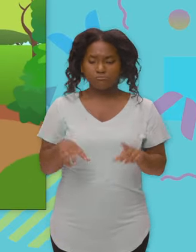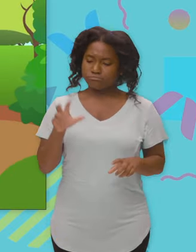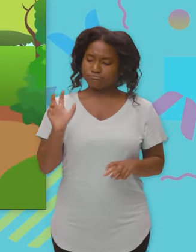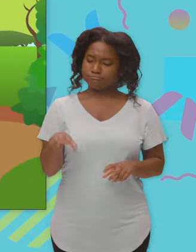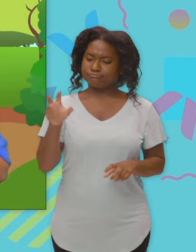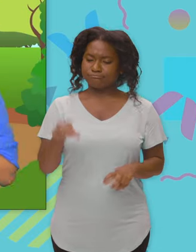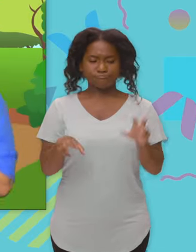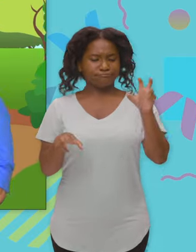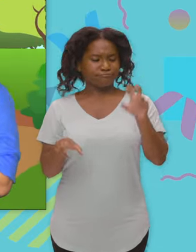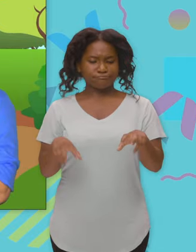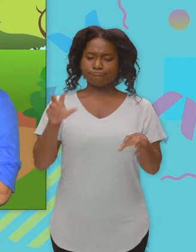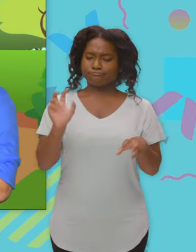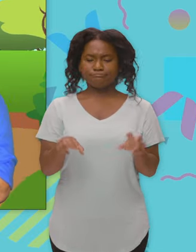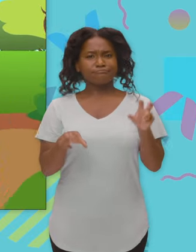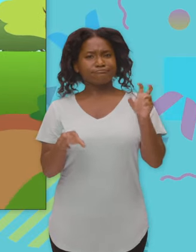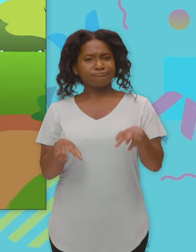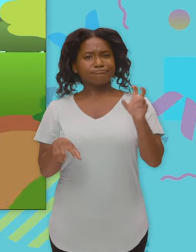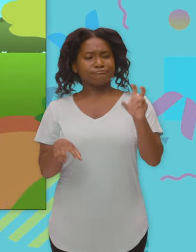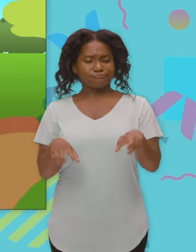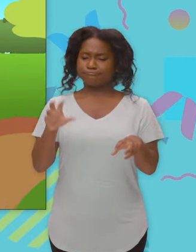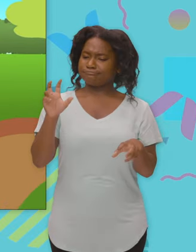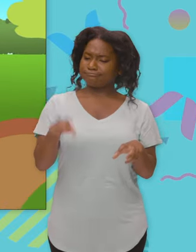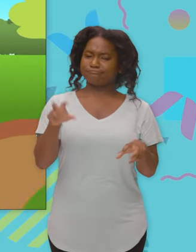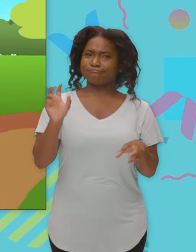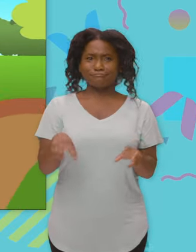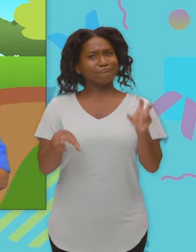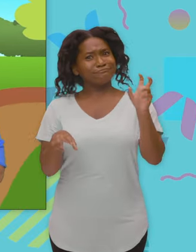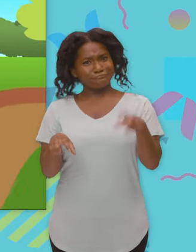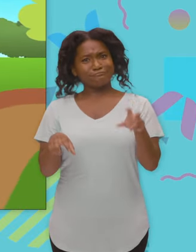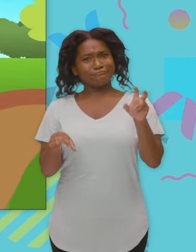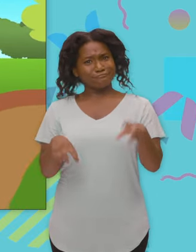are always just kinda hanging there off of my body.